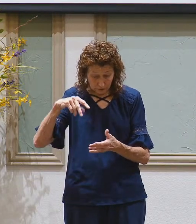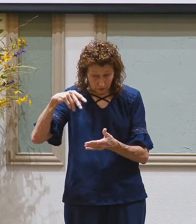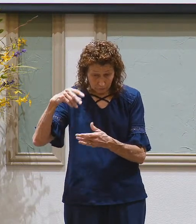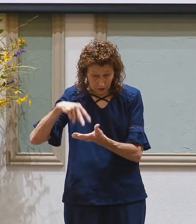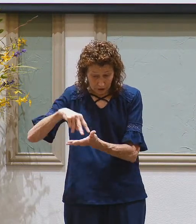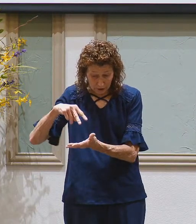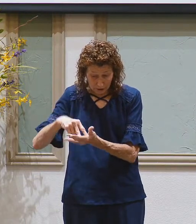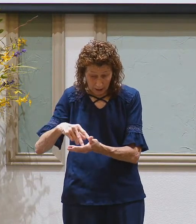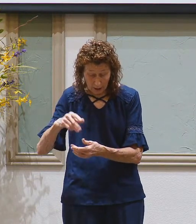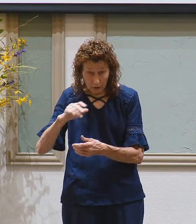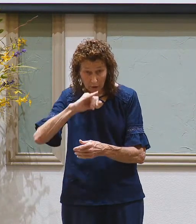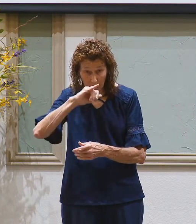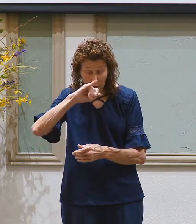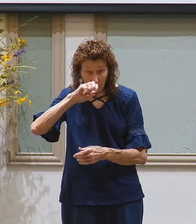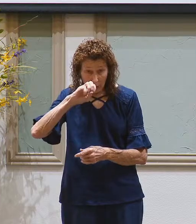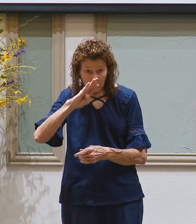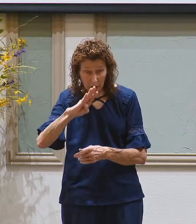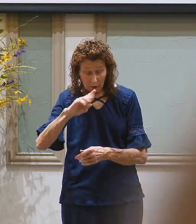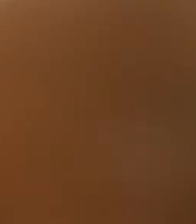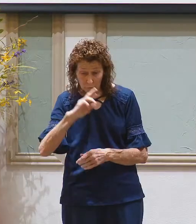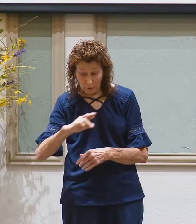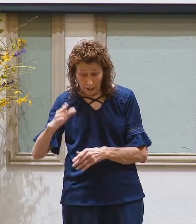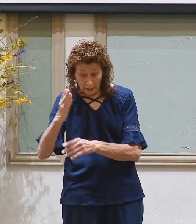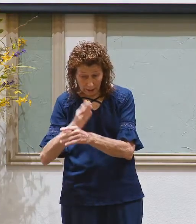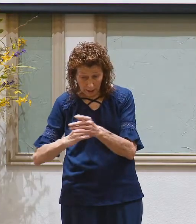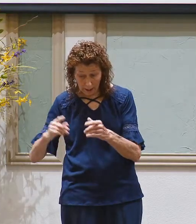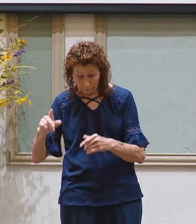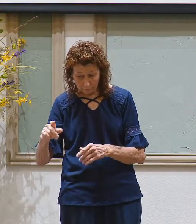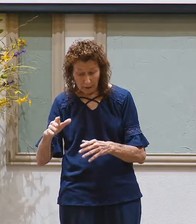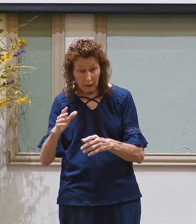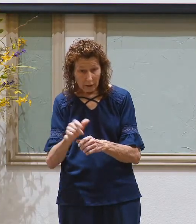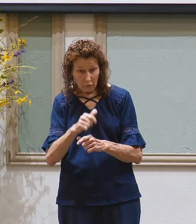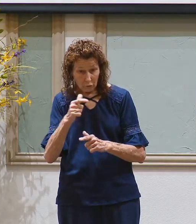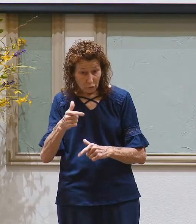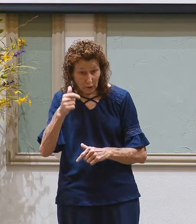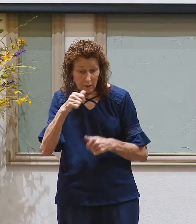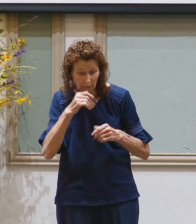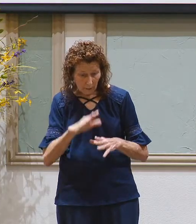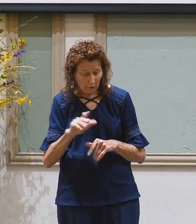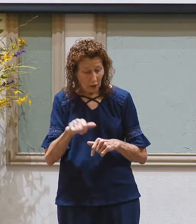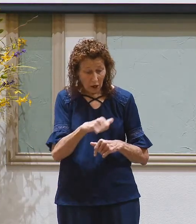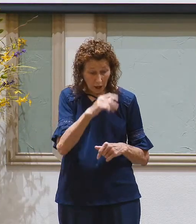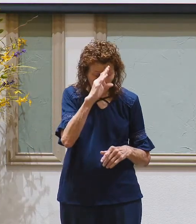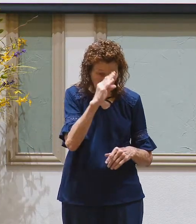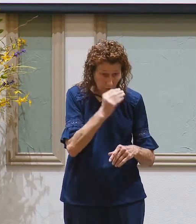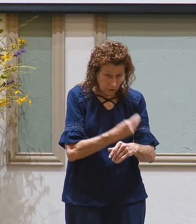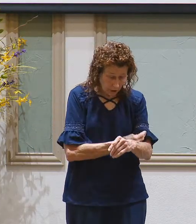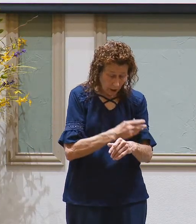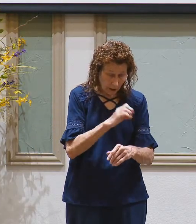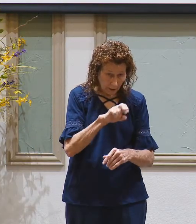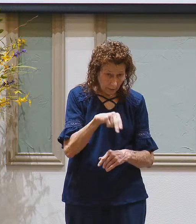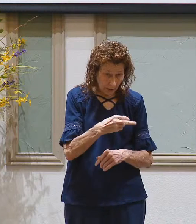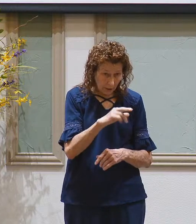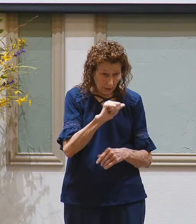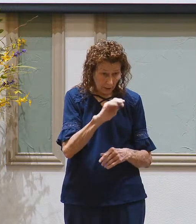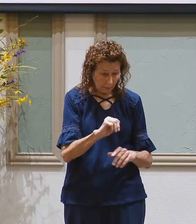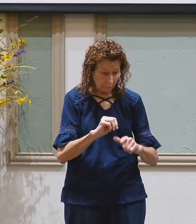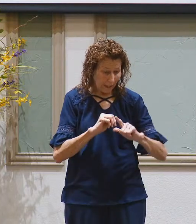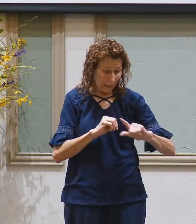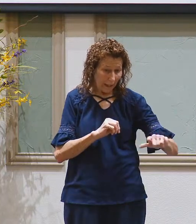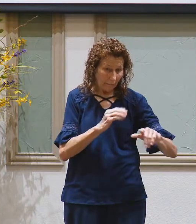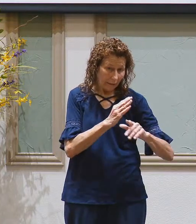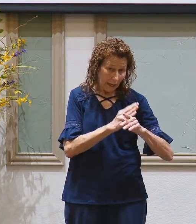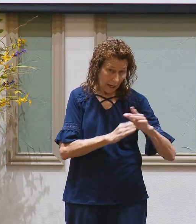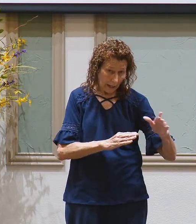at Joseph's right hand to receive the greater blessing. He places his other son, Ephraim, on his left hand.